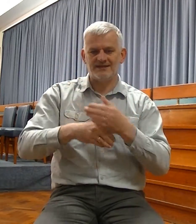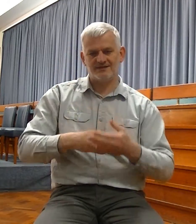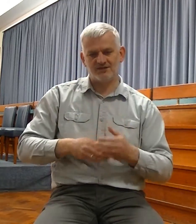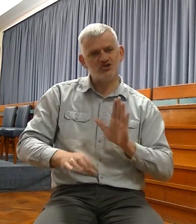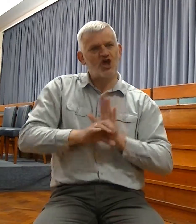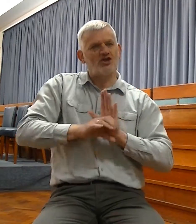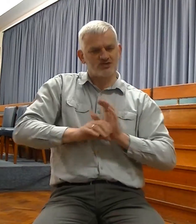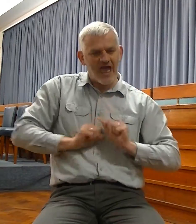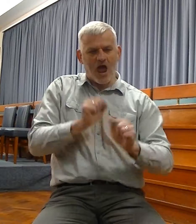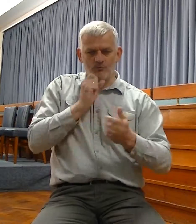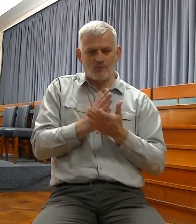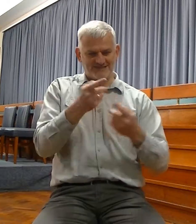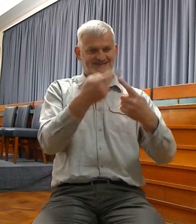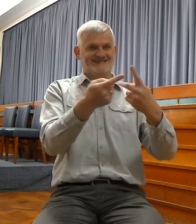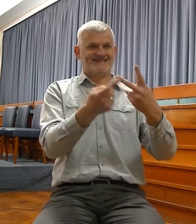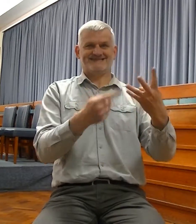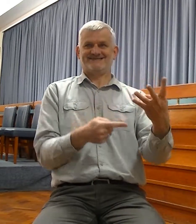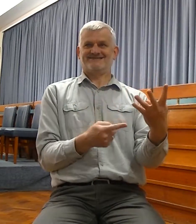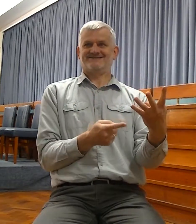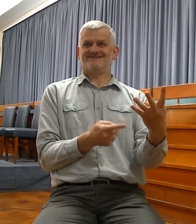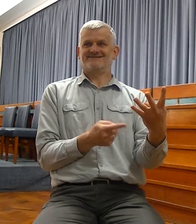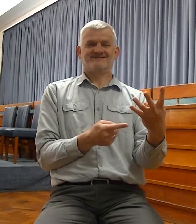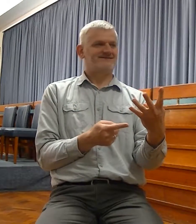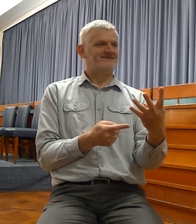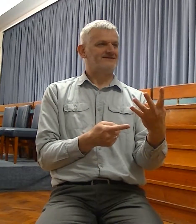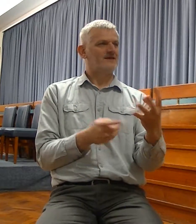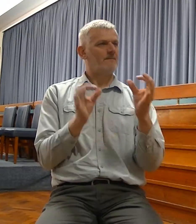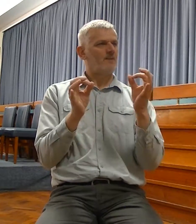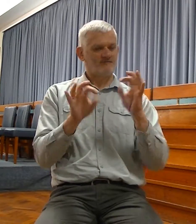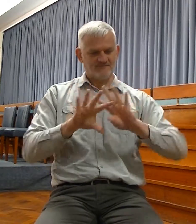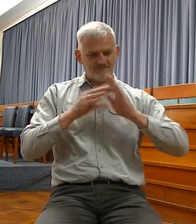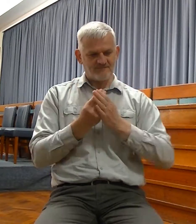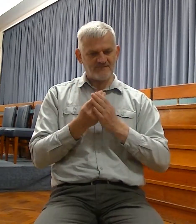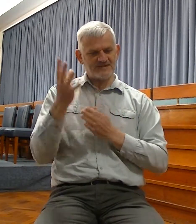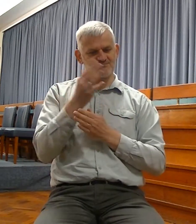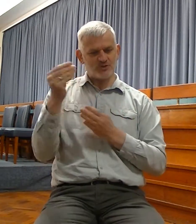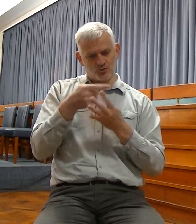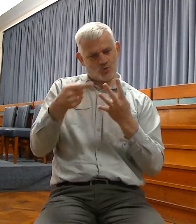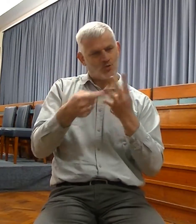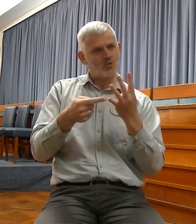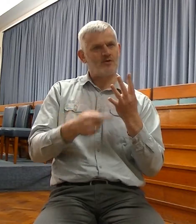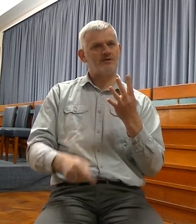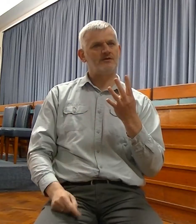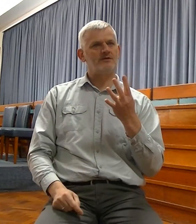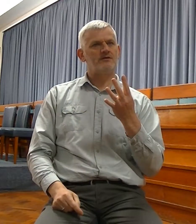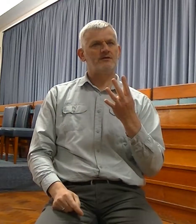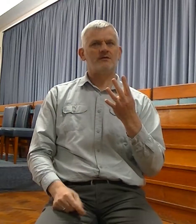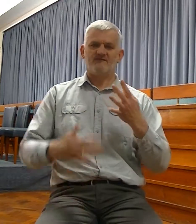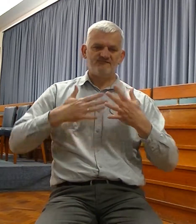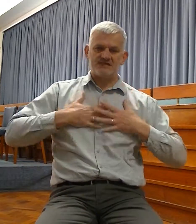promises. And they're fulfilled perfectly spiritually. Whatever happens to us physically, we